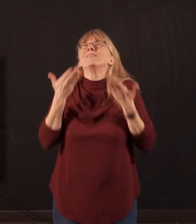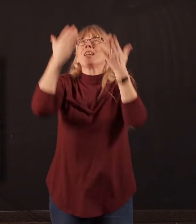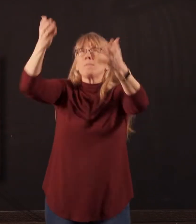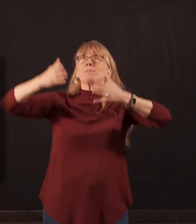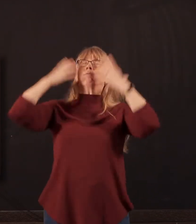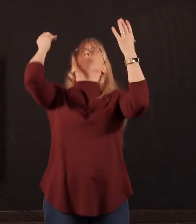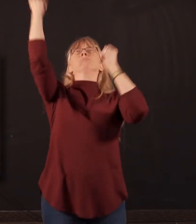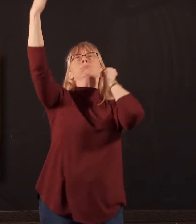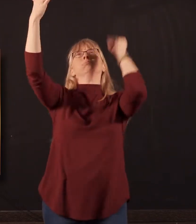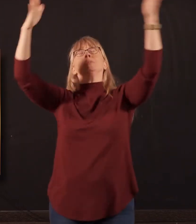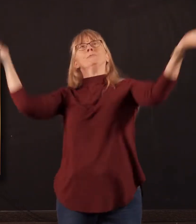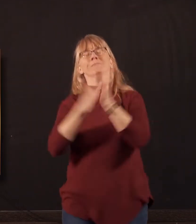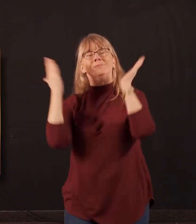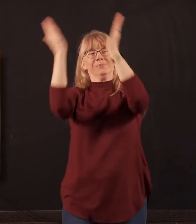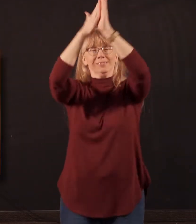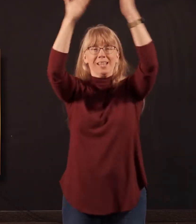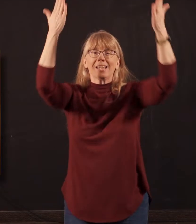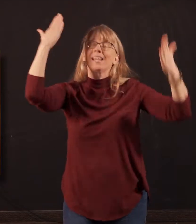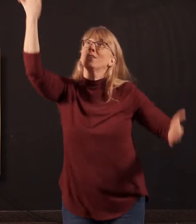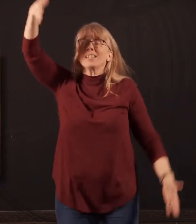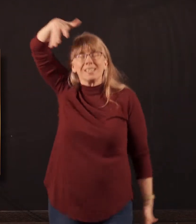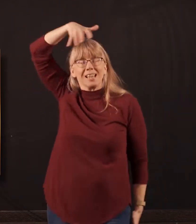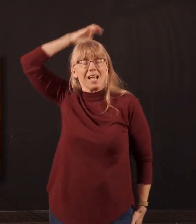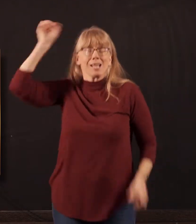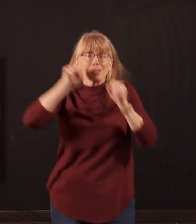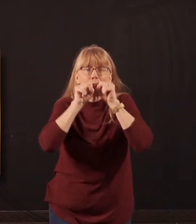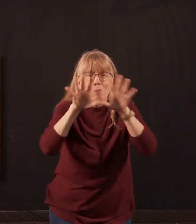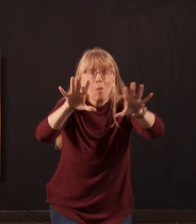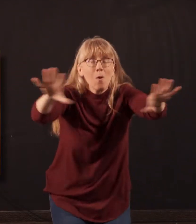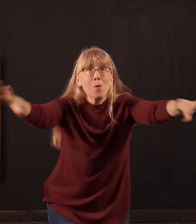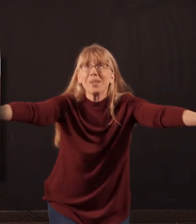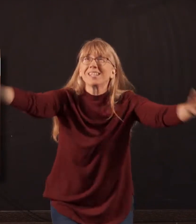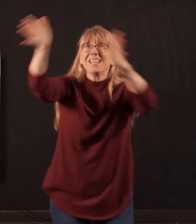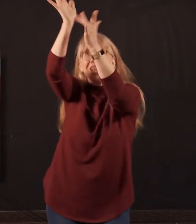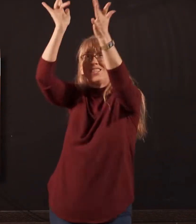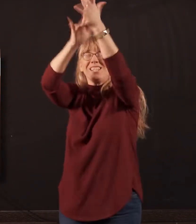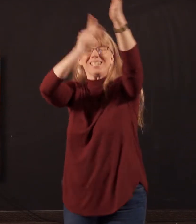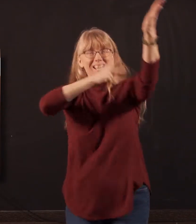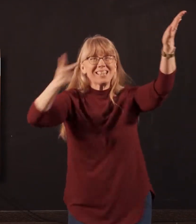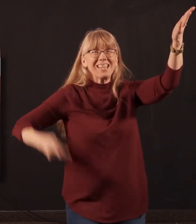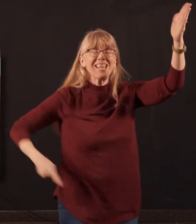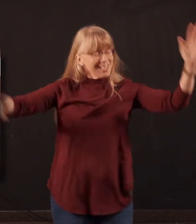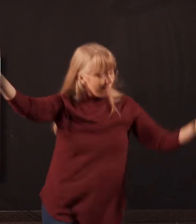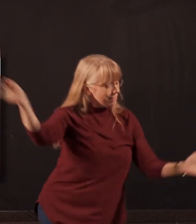up a shout of praise. There is a lion roaring. Jesus, the King of